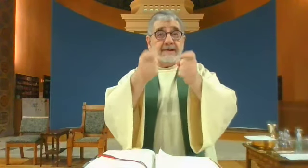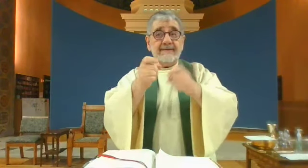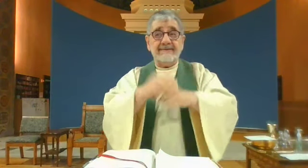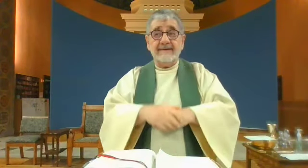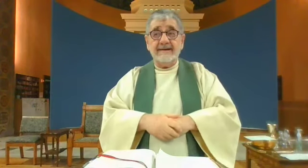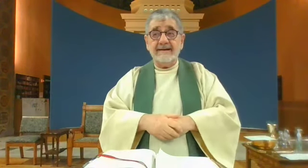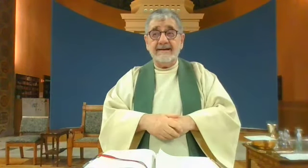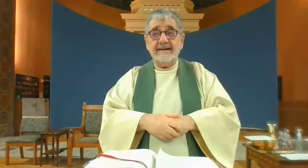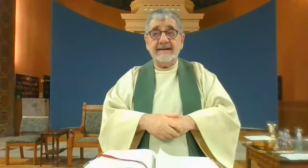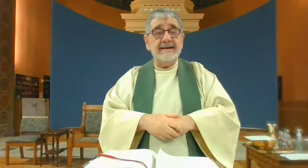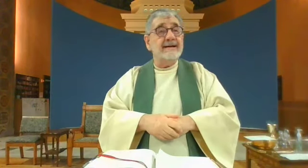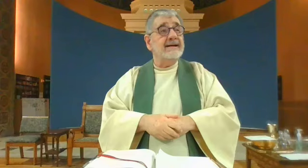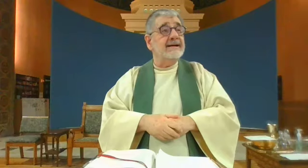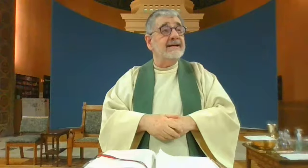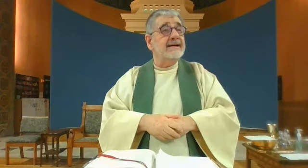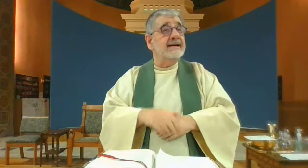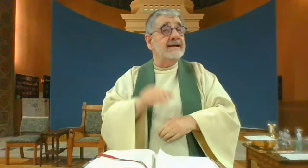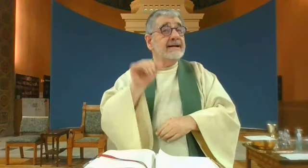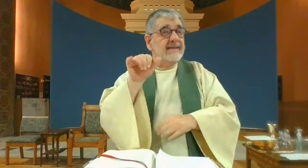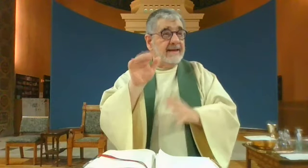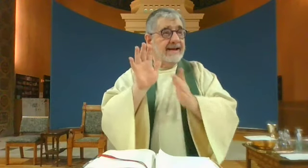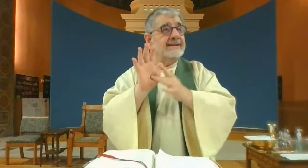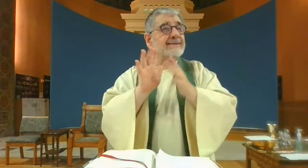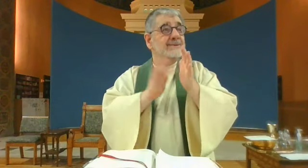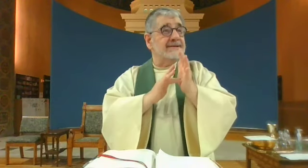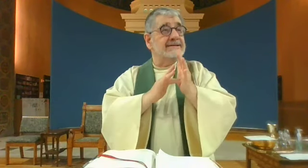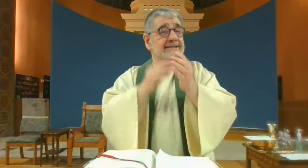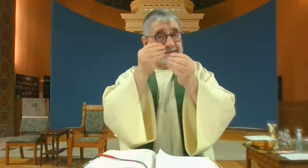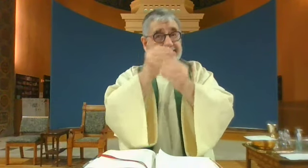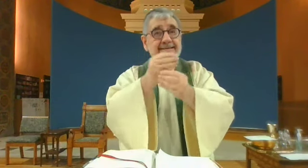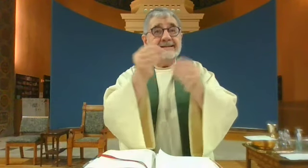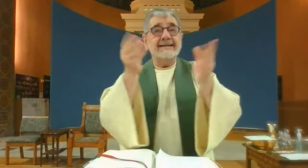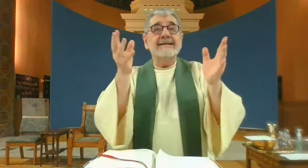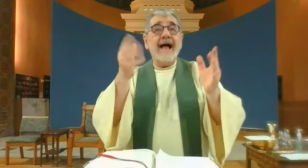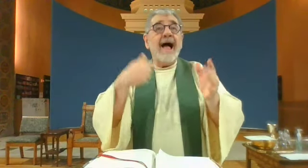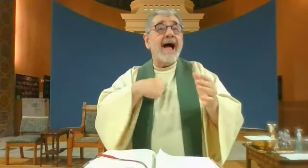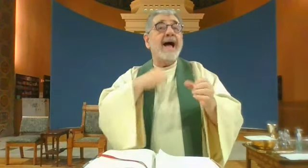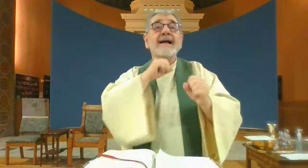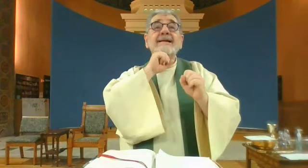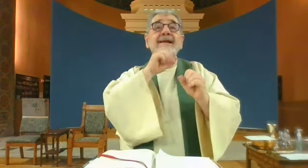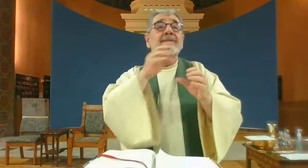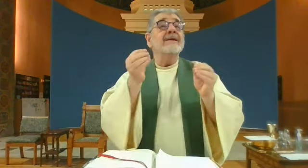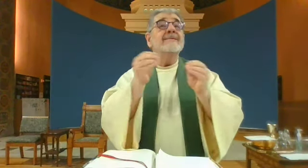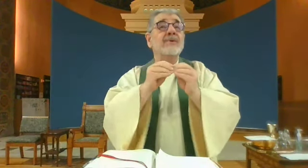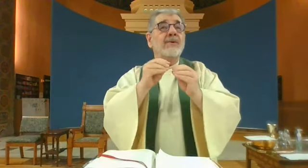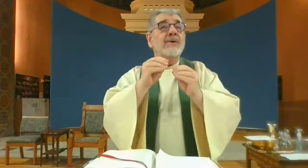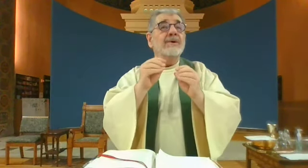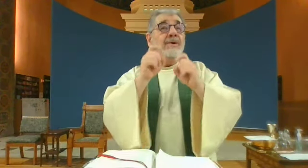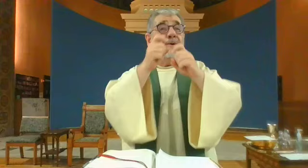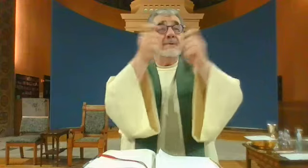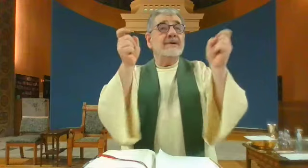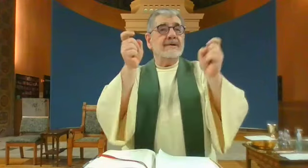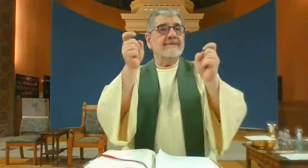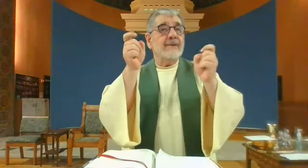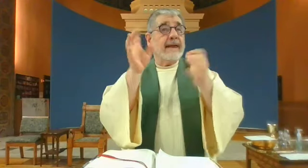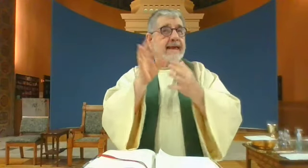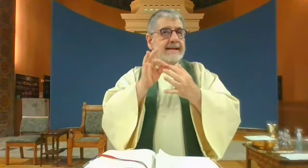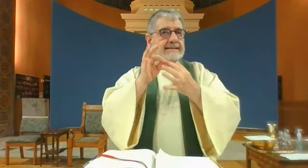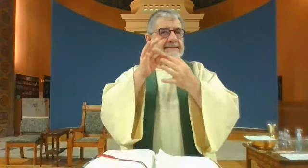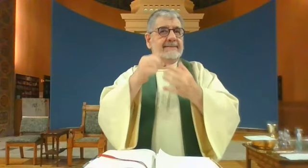and says, I have nothing more to give you. And that is what Jesus tells us. I have nothing more to give you